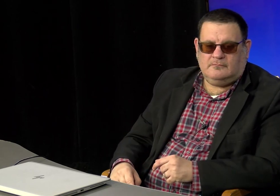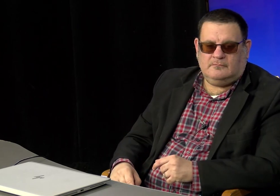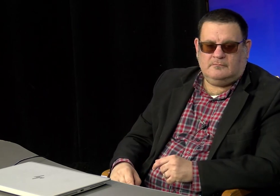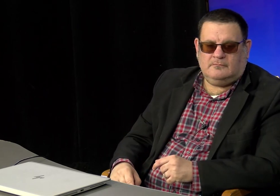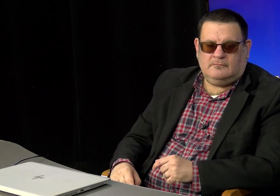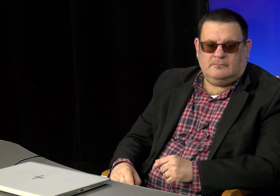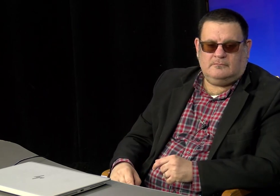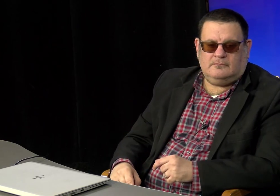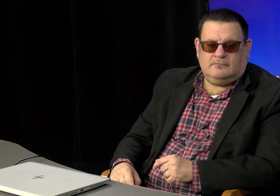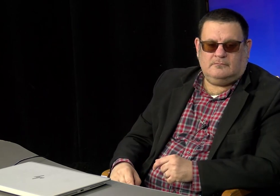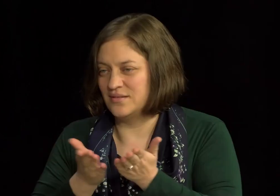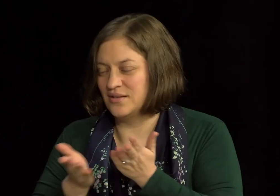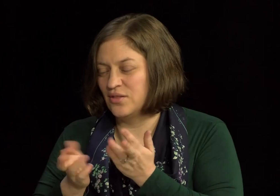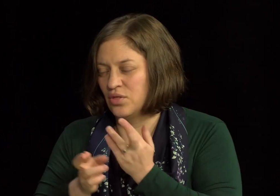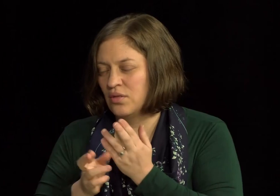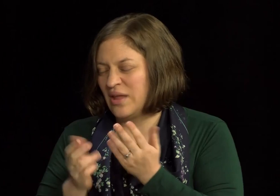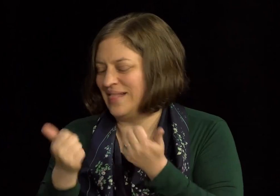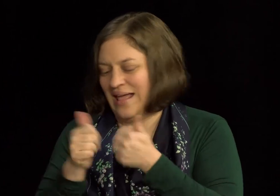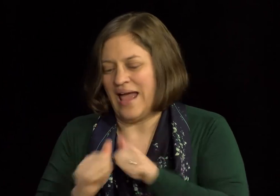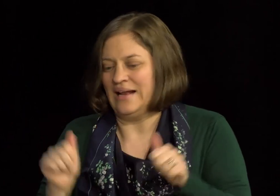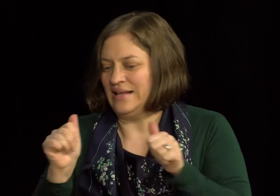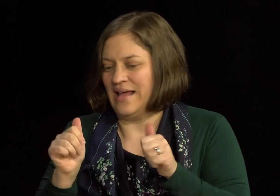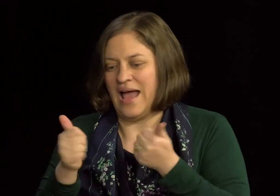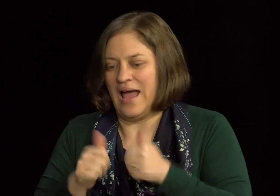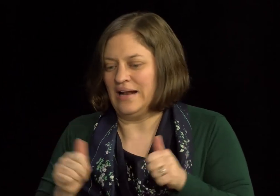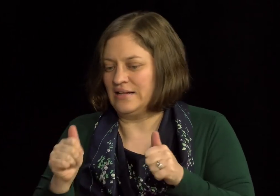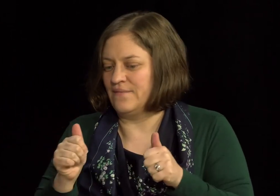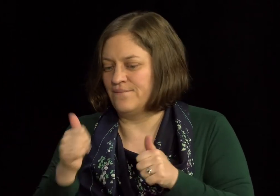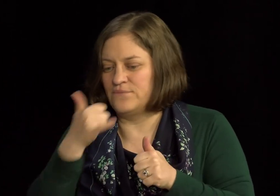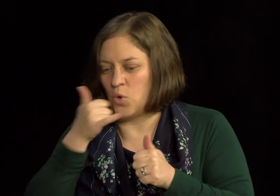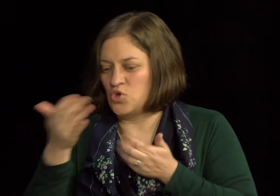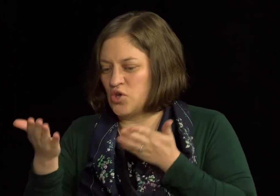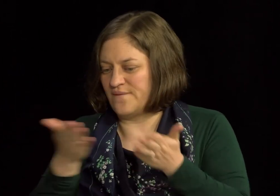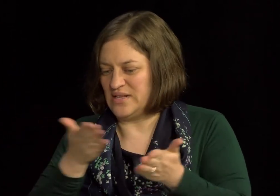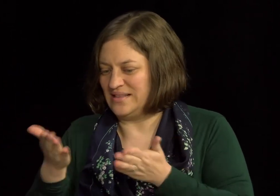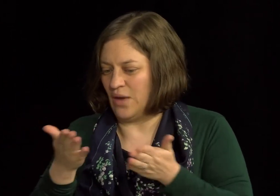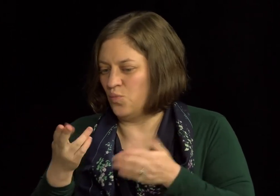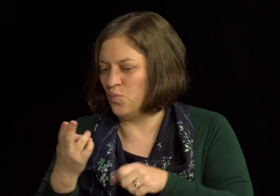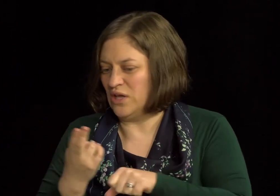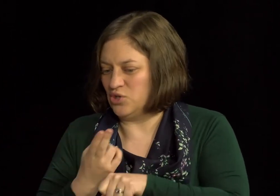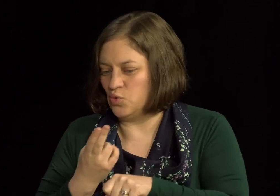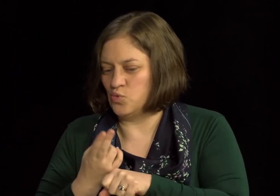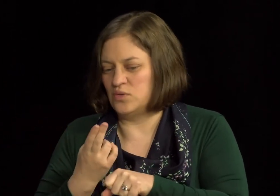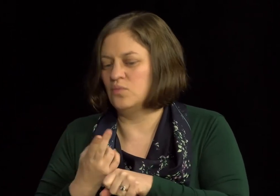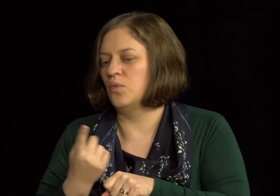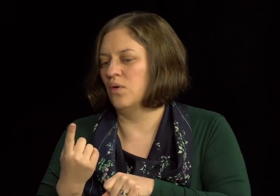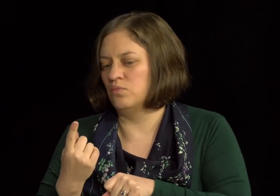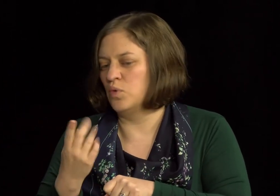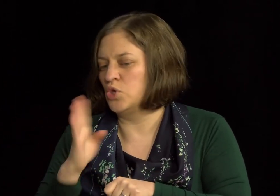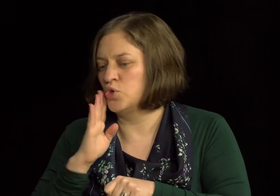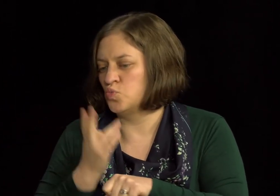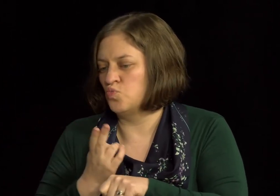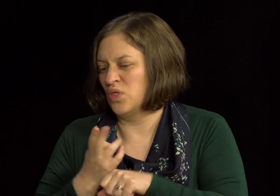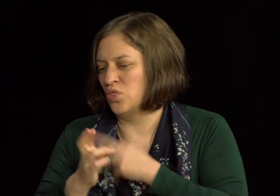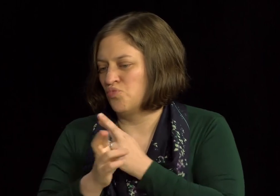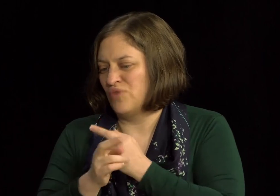Yeah, they would have a relay operator, relay service. Um, so anybody with any kind of phone service could use that, um,